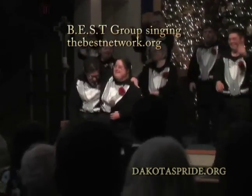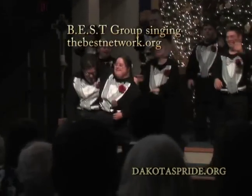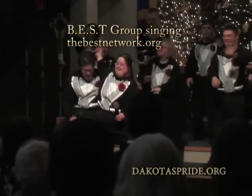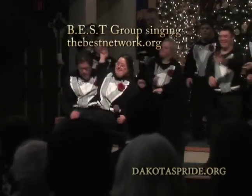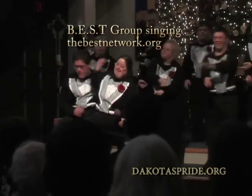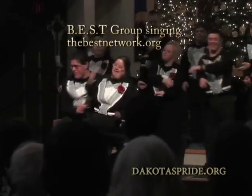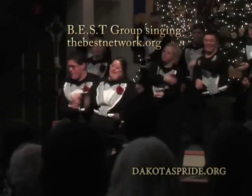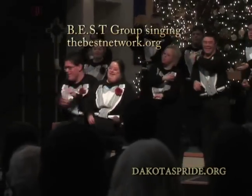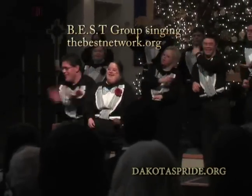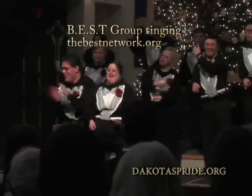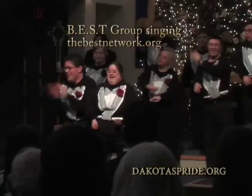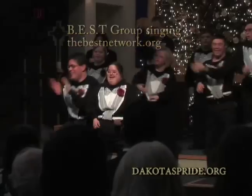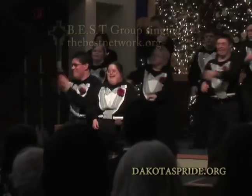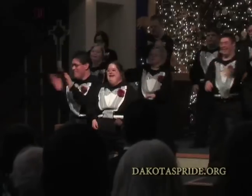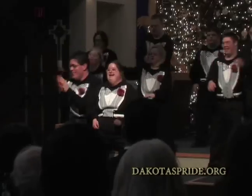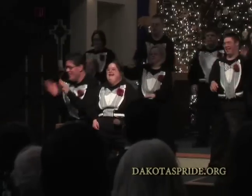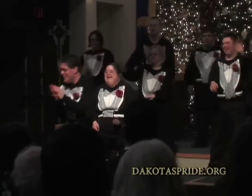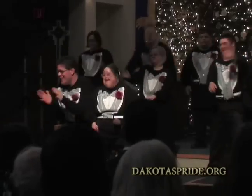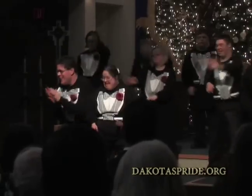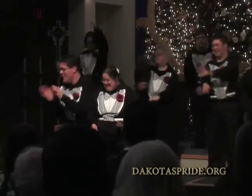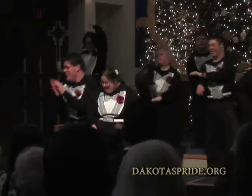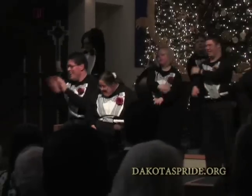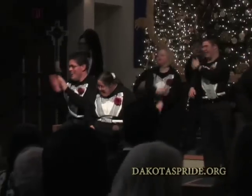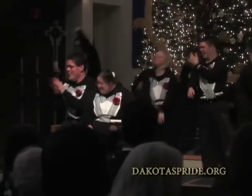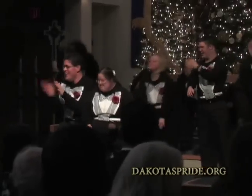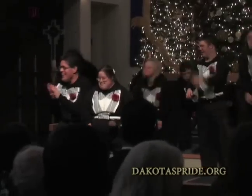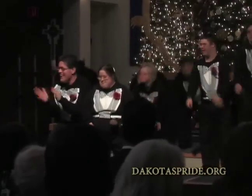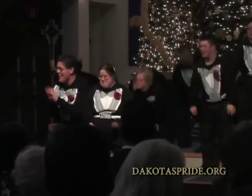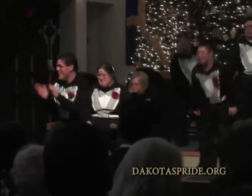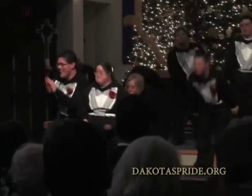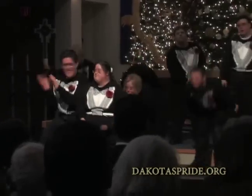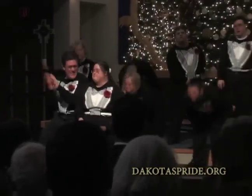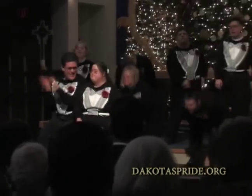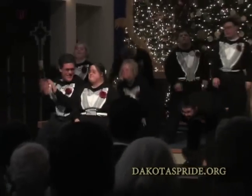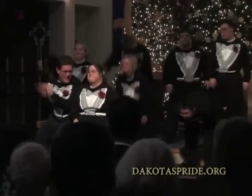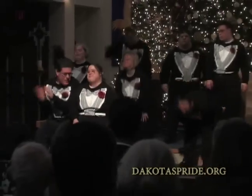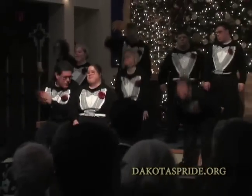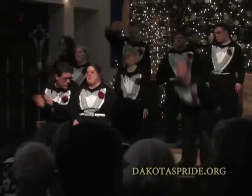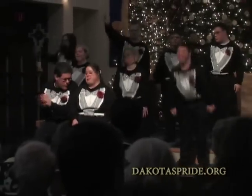earth, let